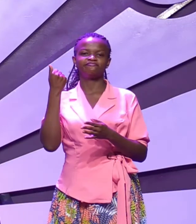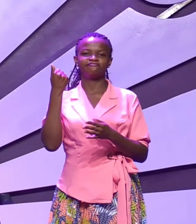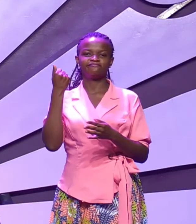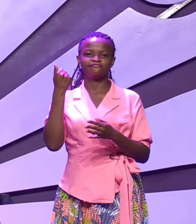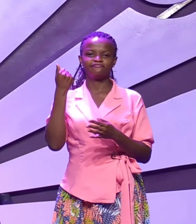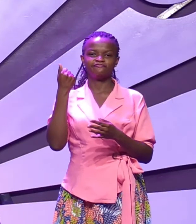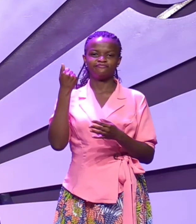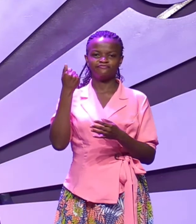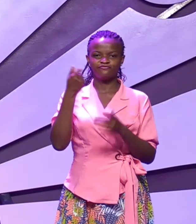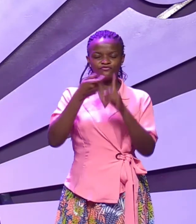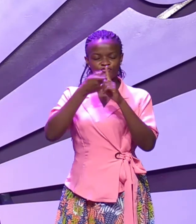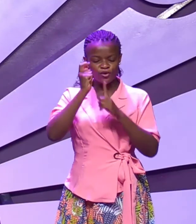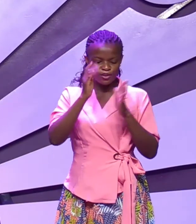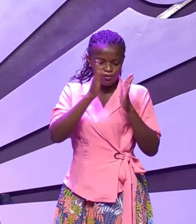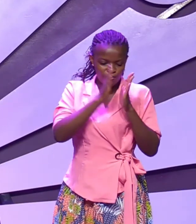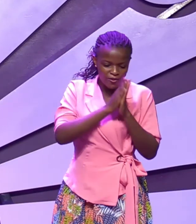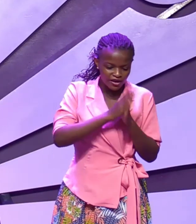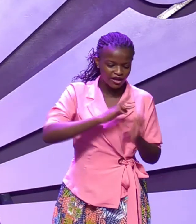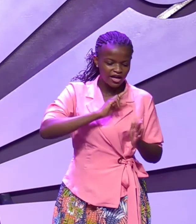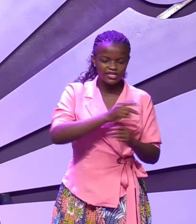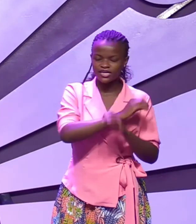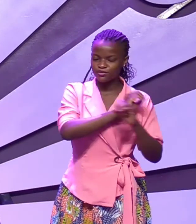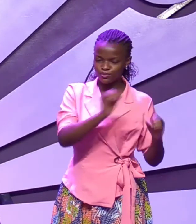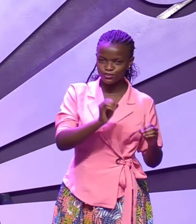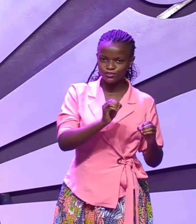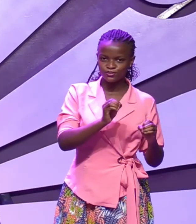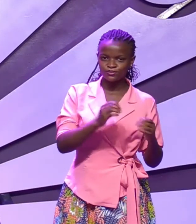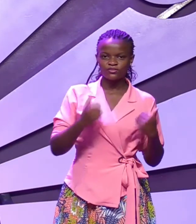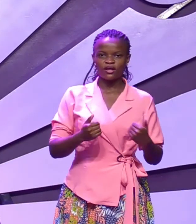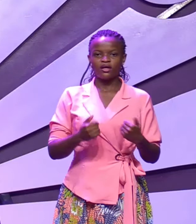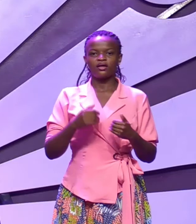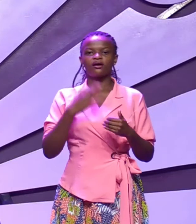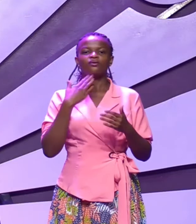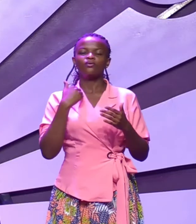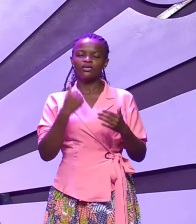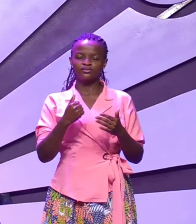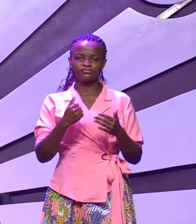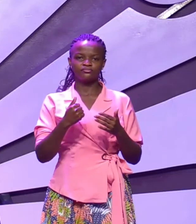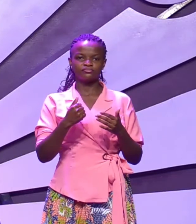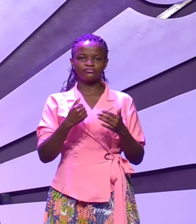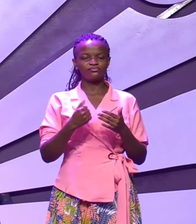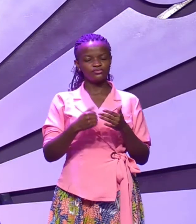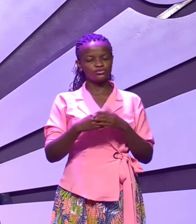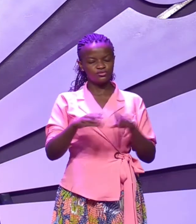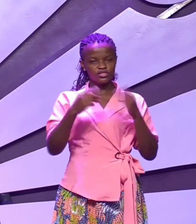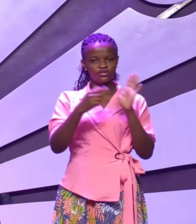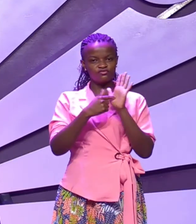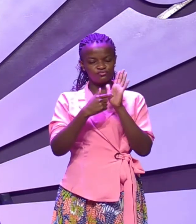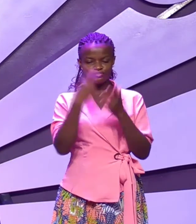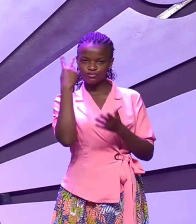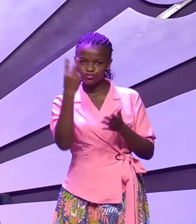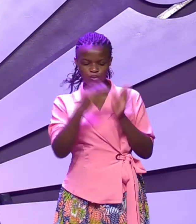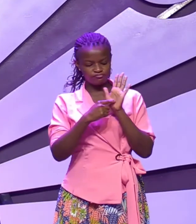I want to last stress this by giving two examples in the Bible